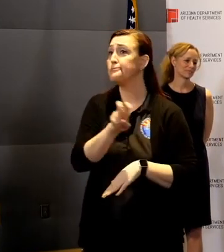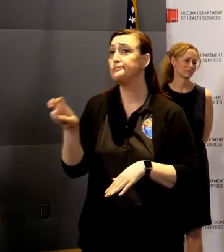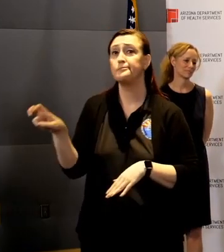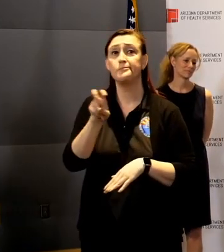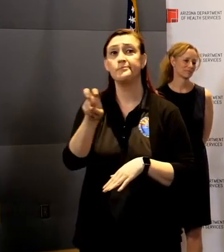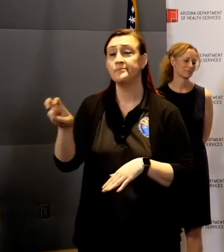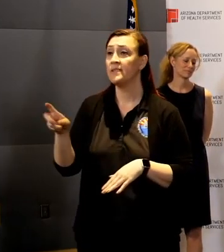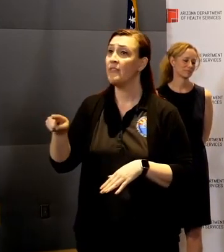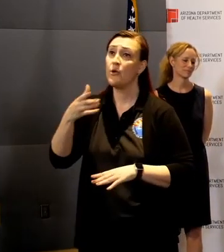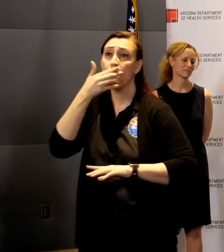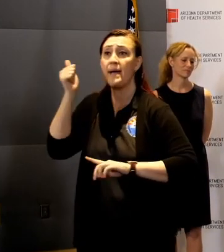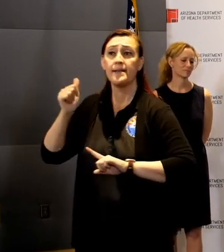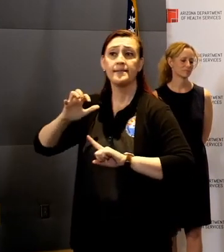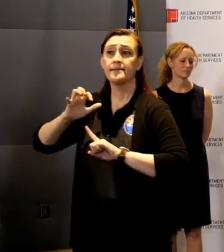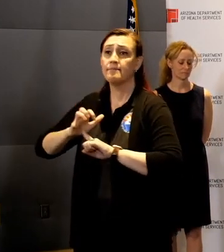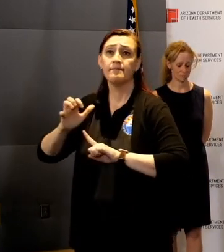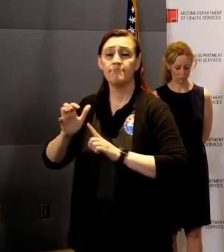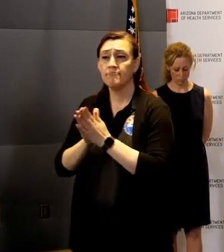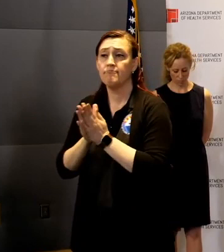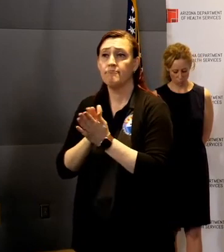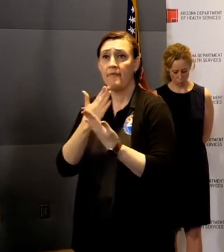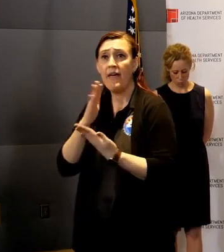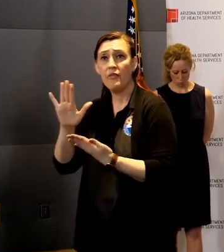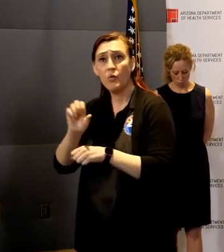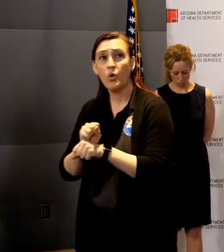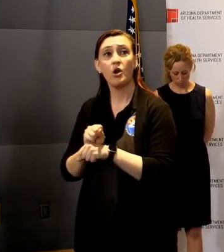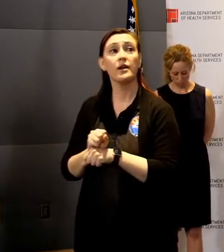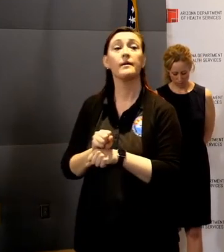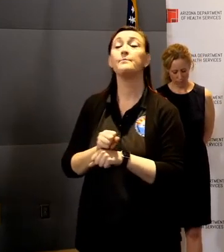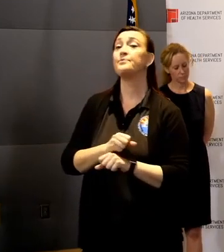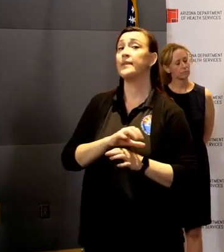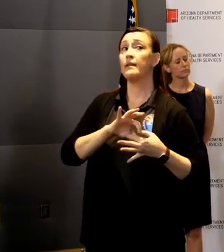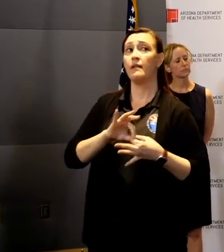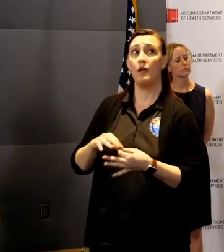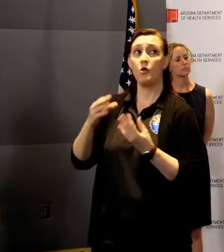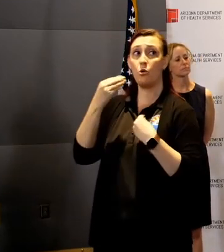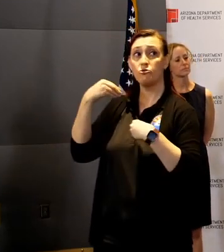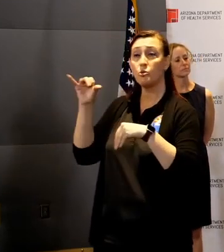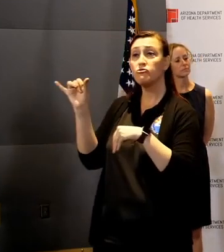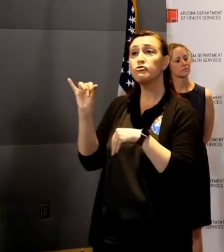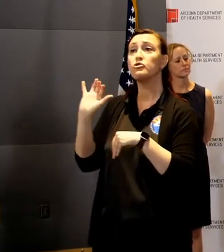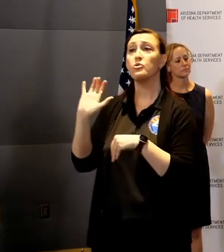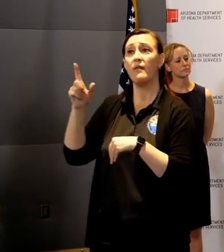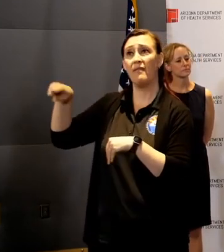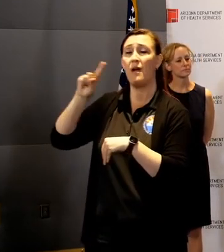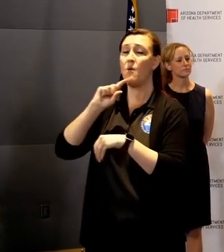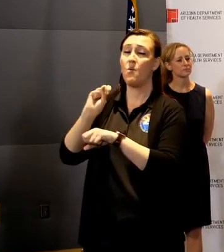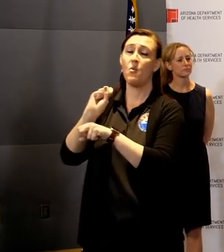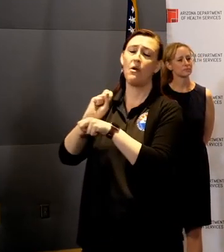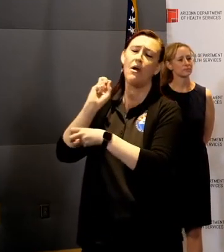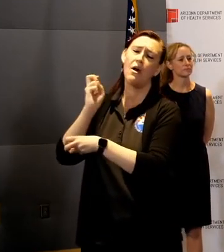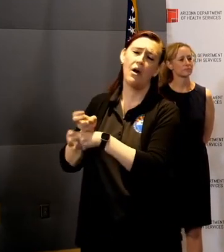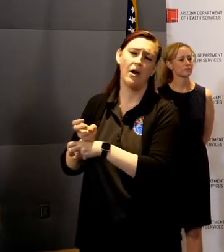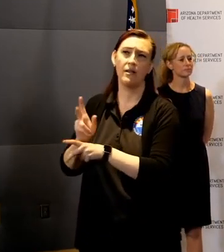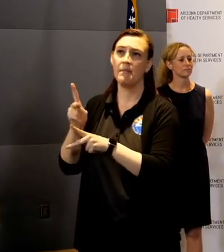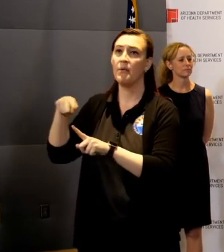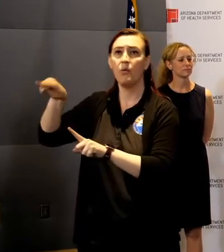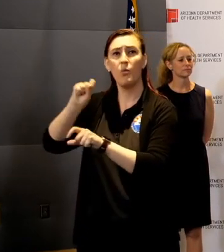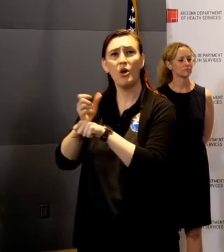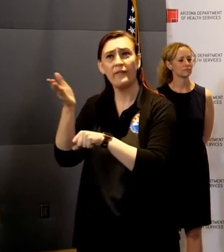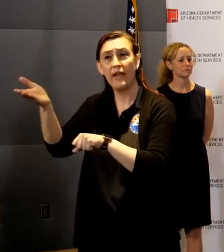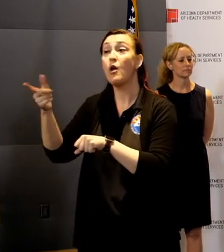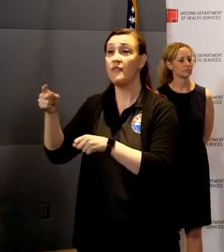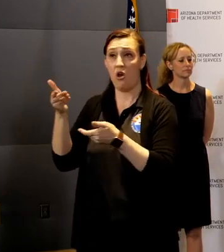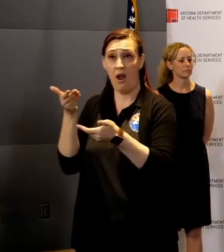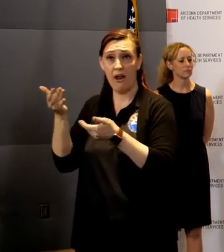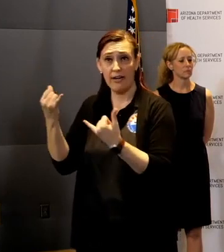regarding our grocery stores and our grocers that have been working so hard and the people inside our grocery stores that have